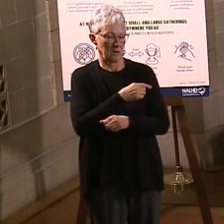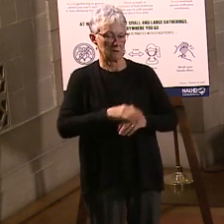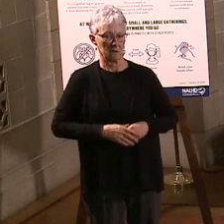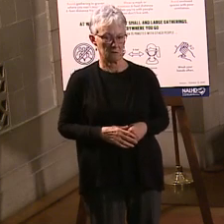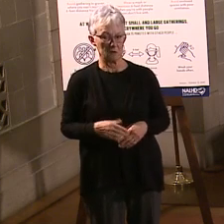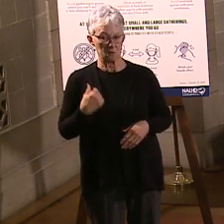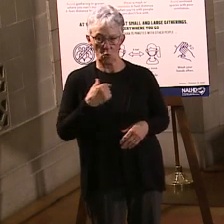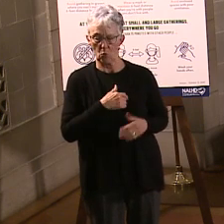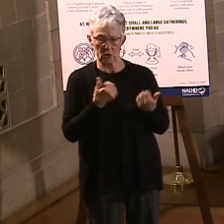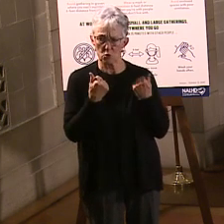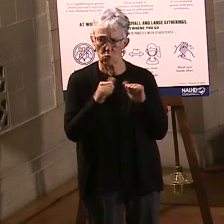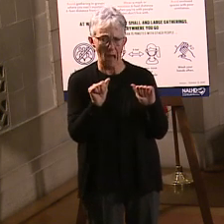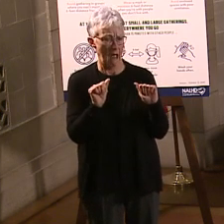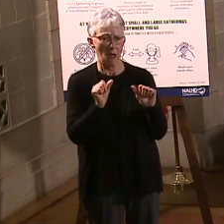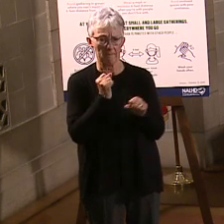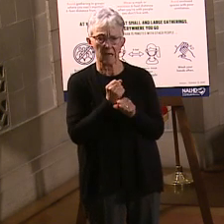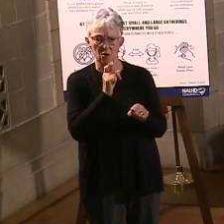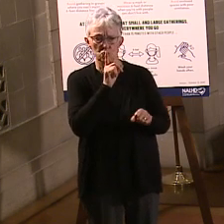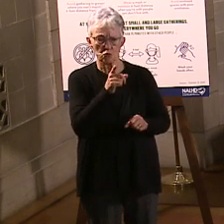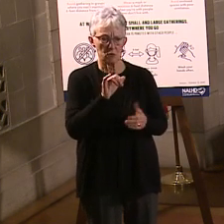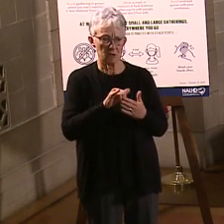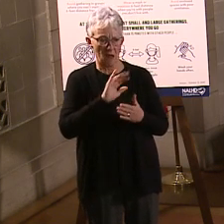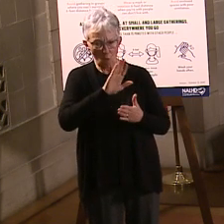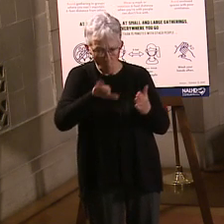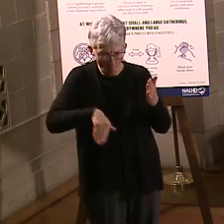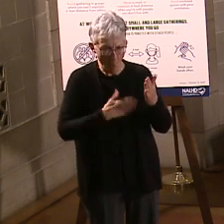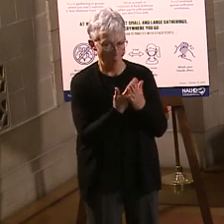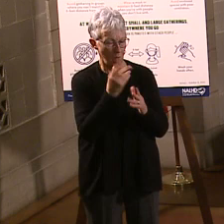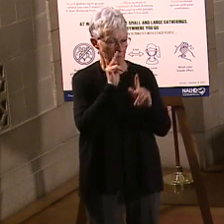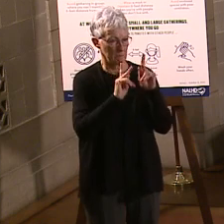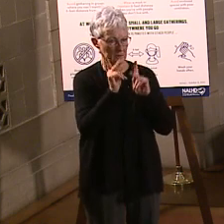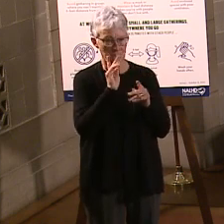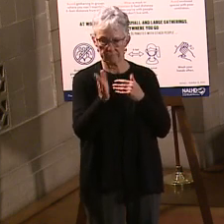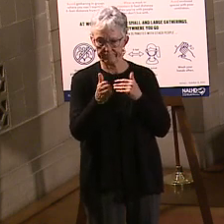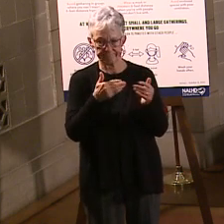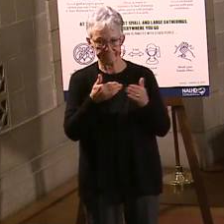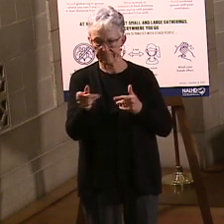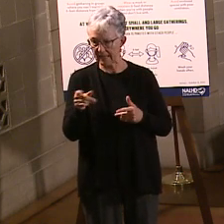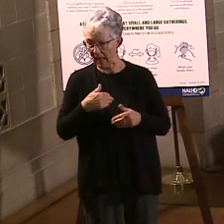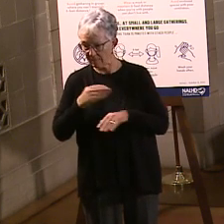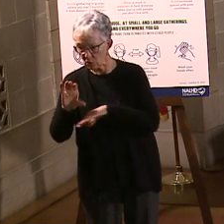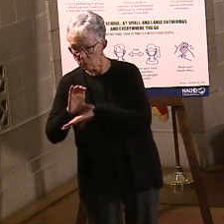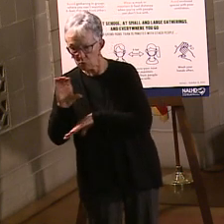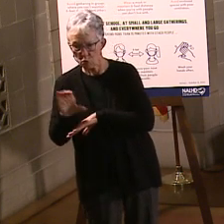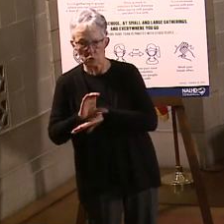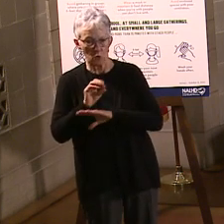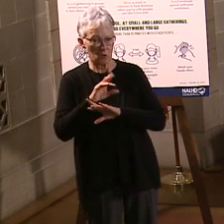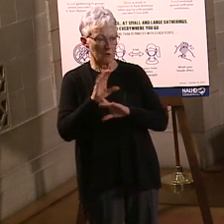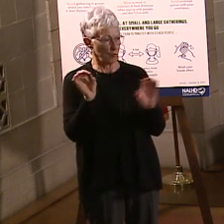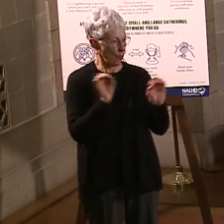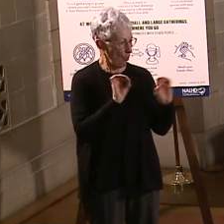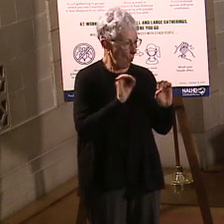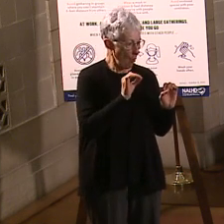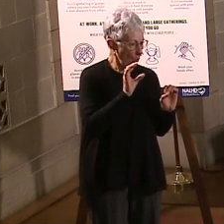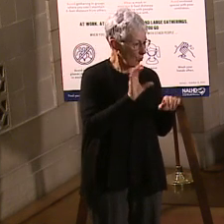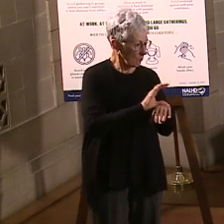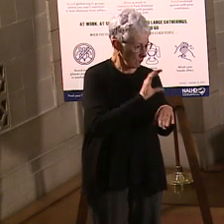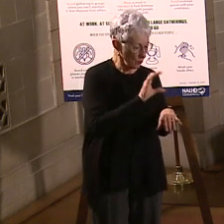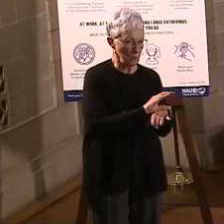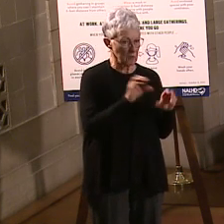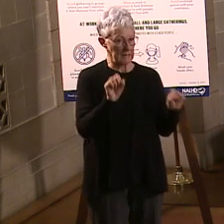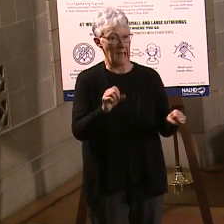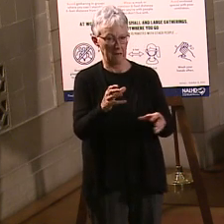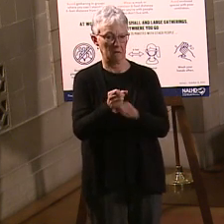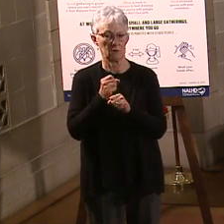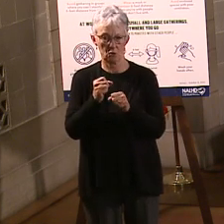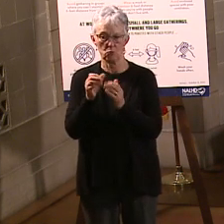processes so that people aren't disadvantaged if they don't have technology. We are expecting the Spanish registration portal. This says 2-5, but it